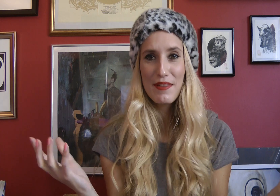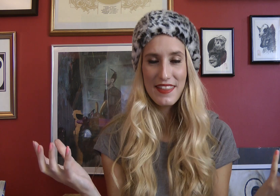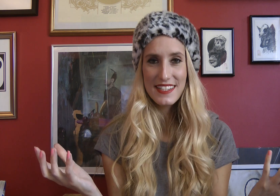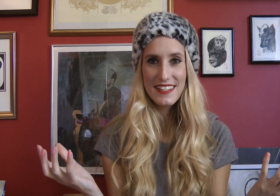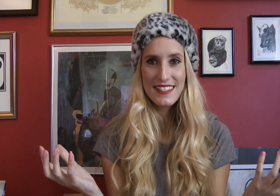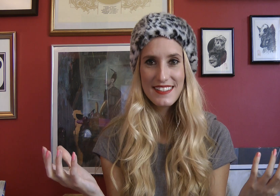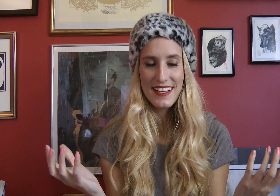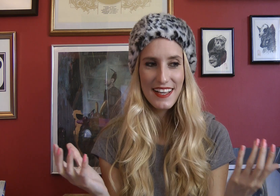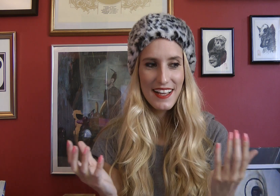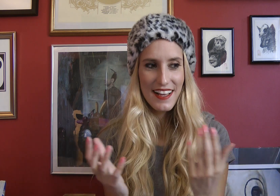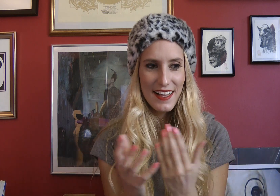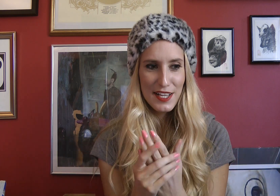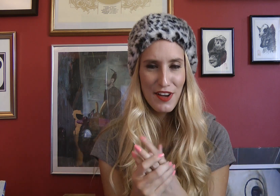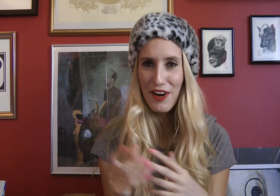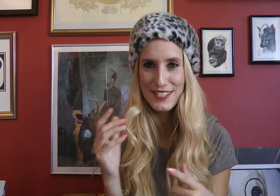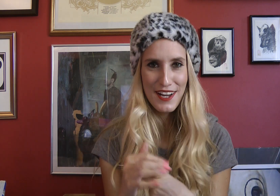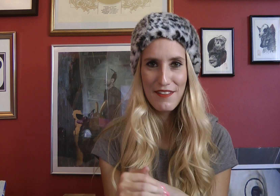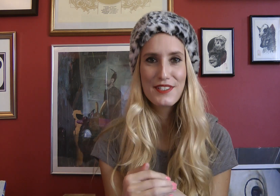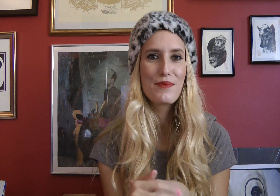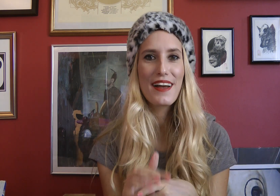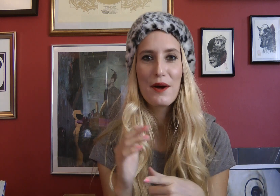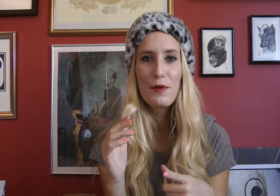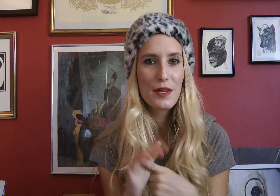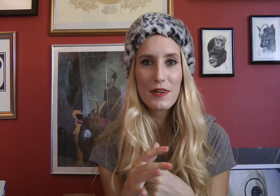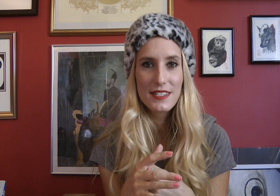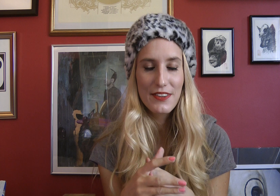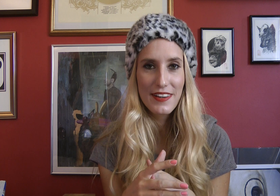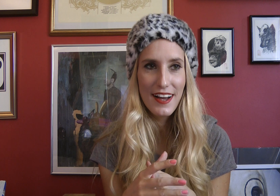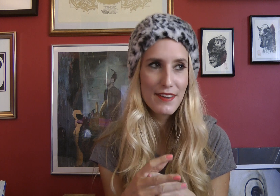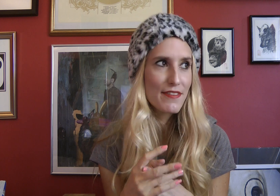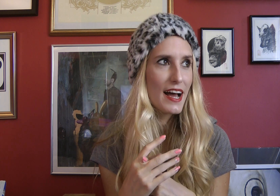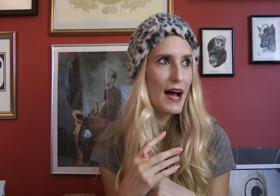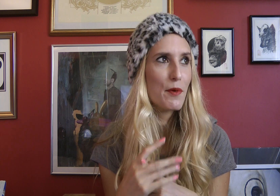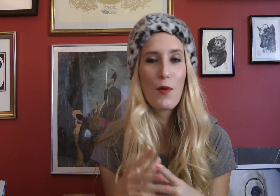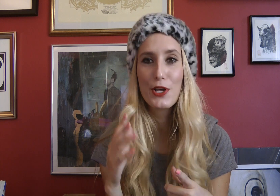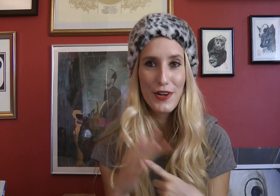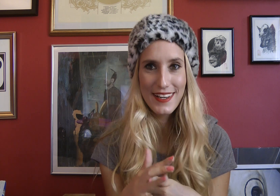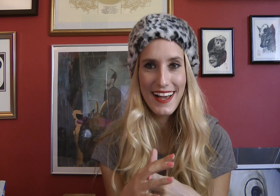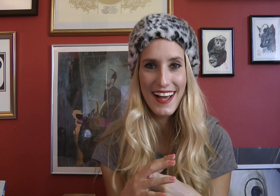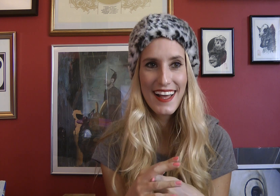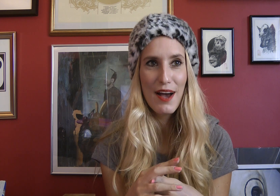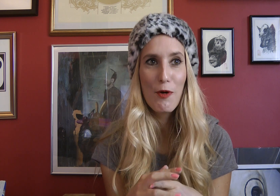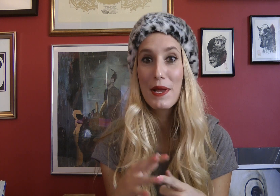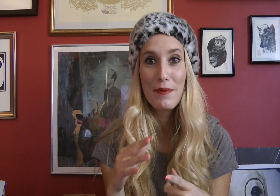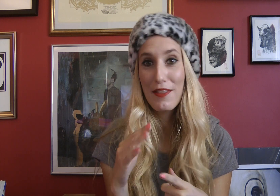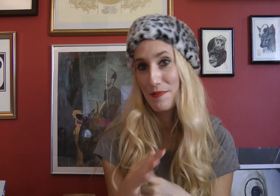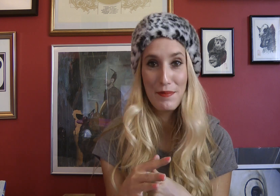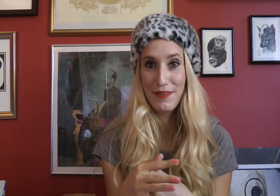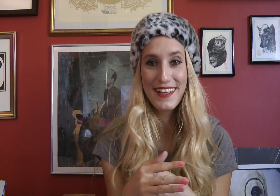with this is it's hard enough to work out what you want to do in life, what you're good at, what other people think